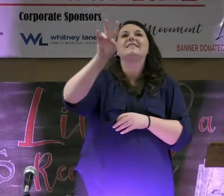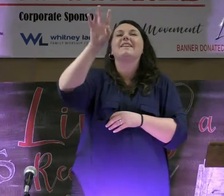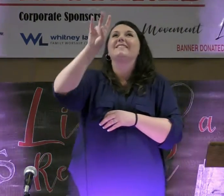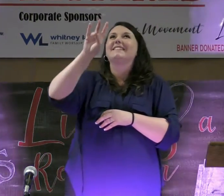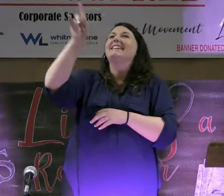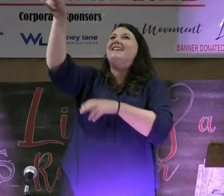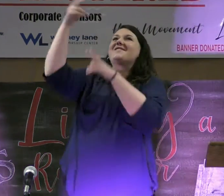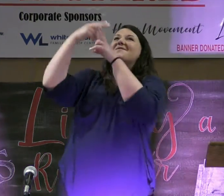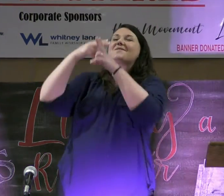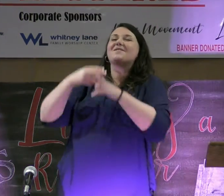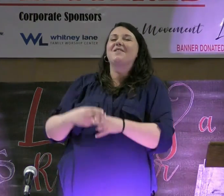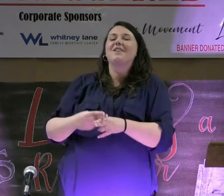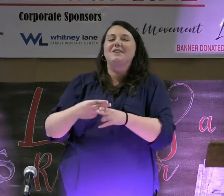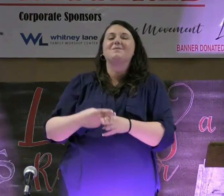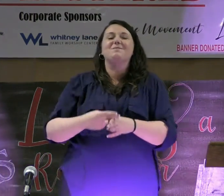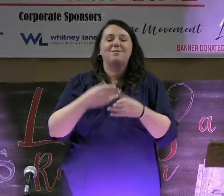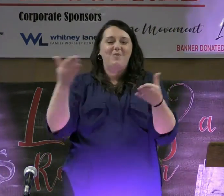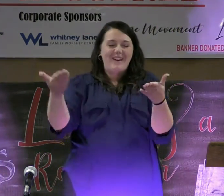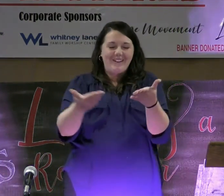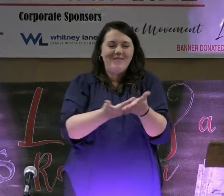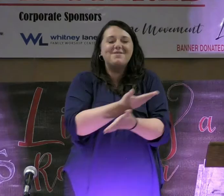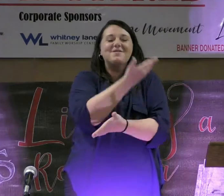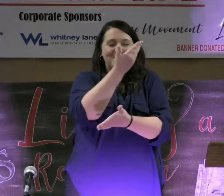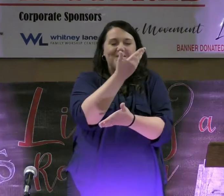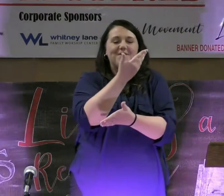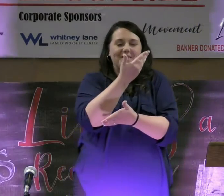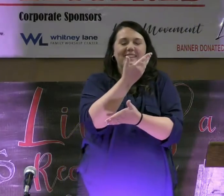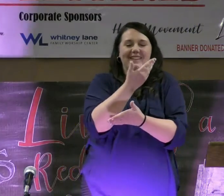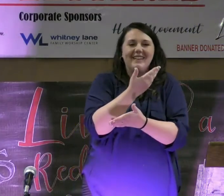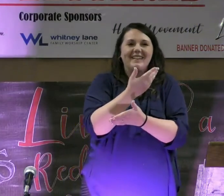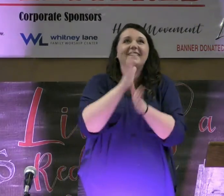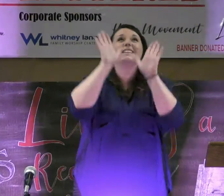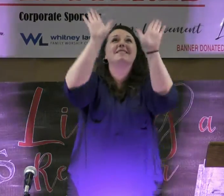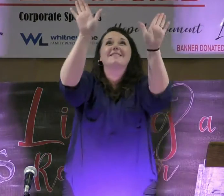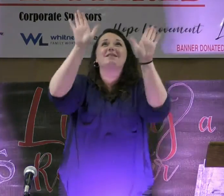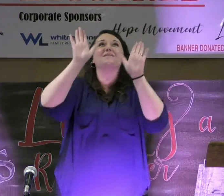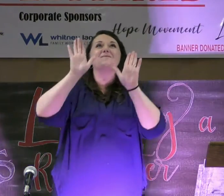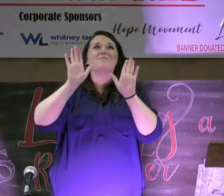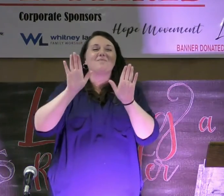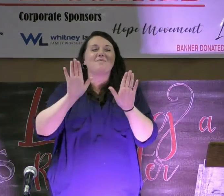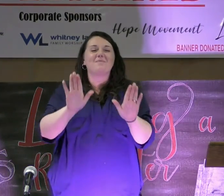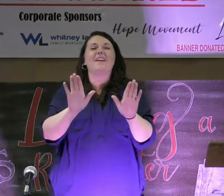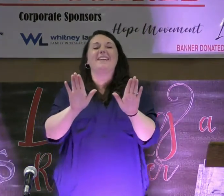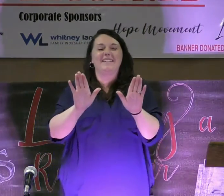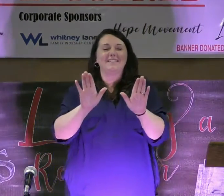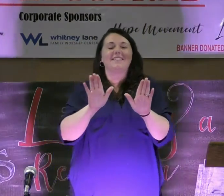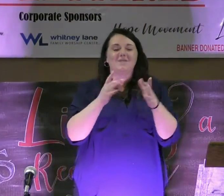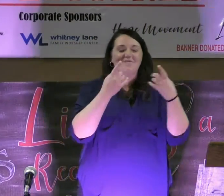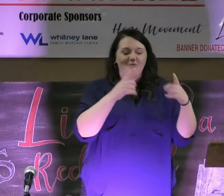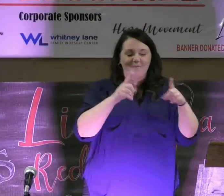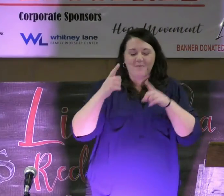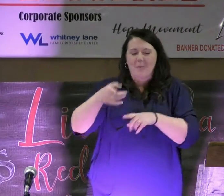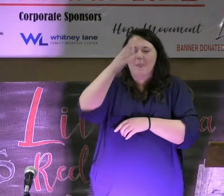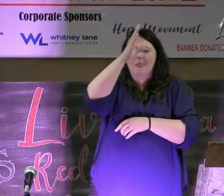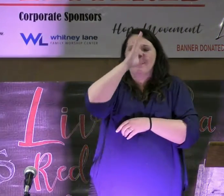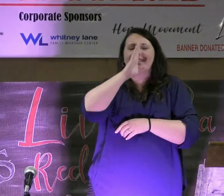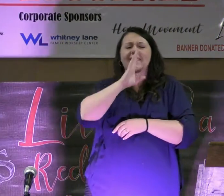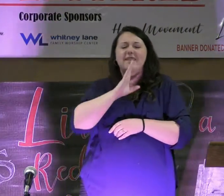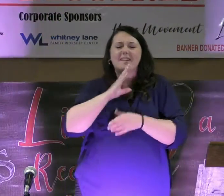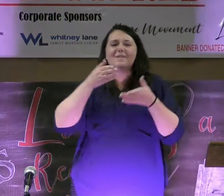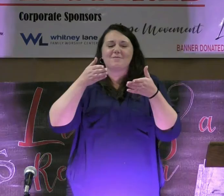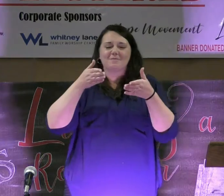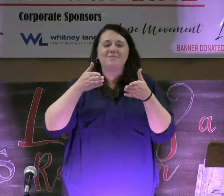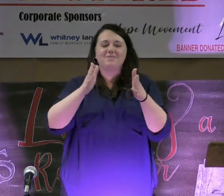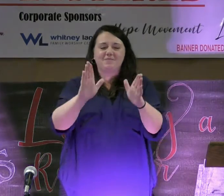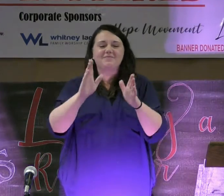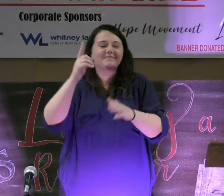17. He calls me brand new. And it's amazing. I've definitely seen the art from the names I'm